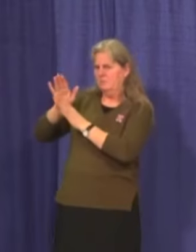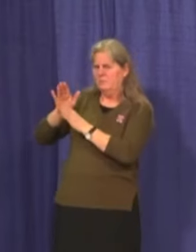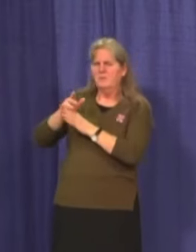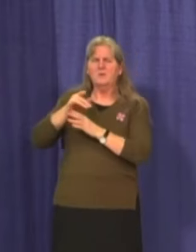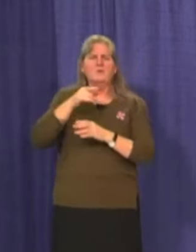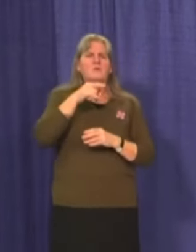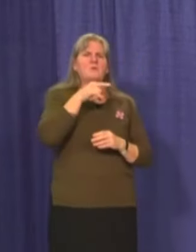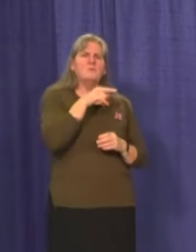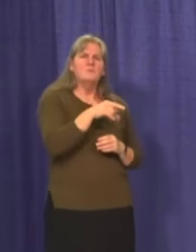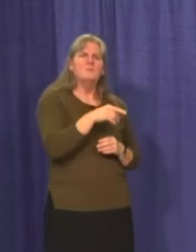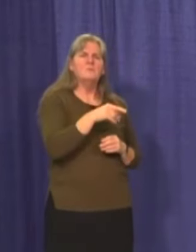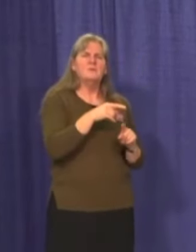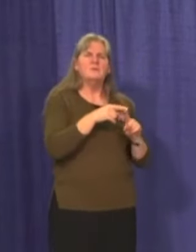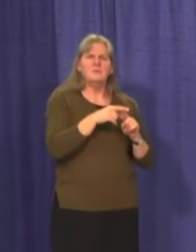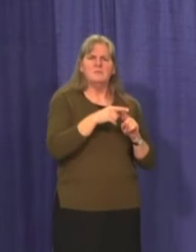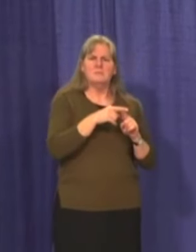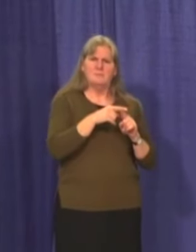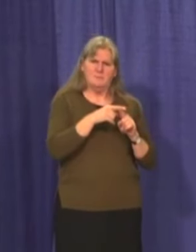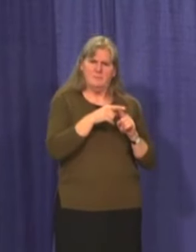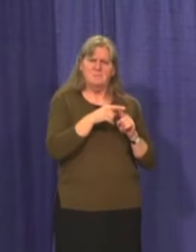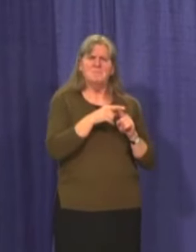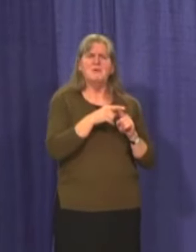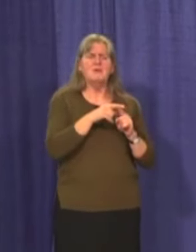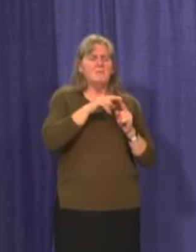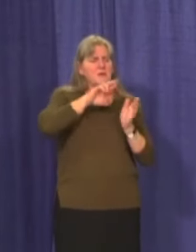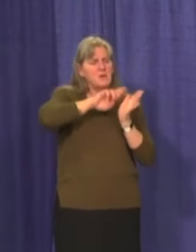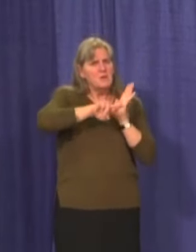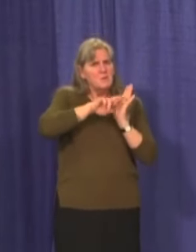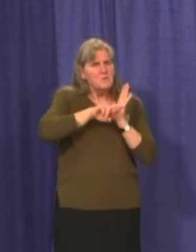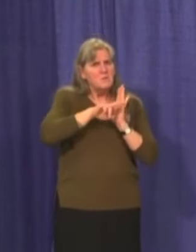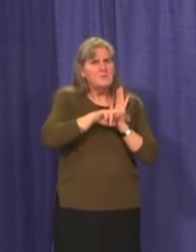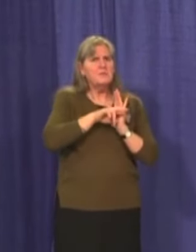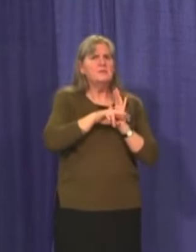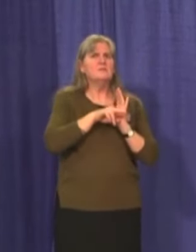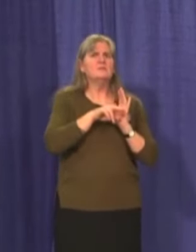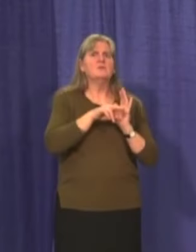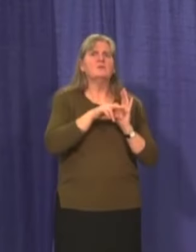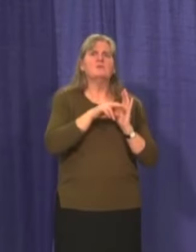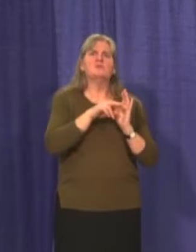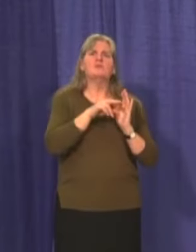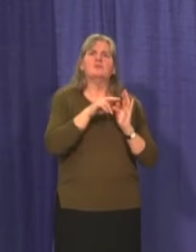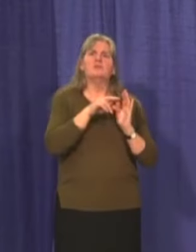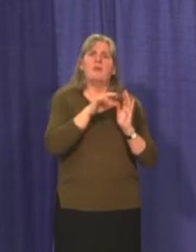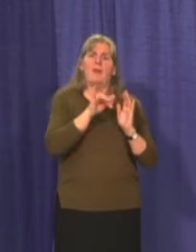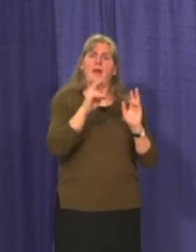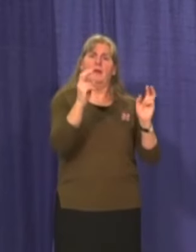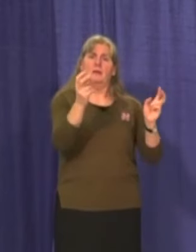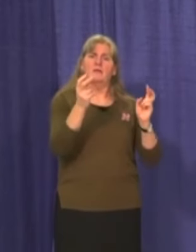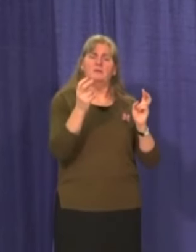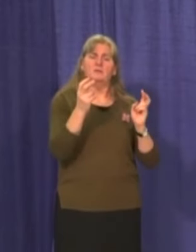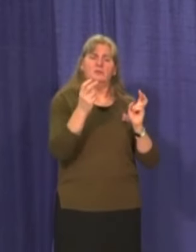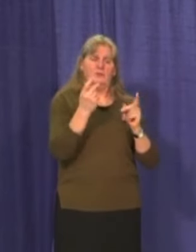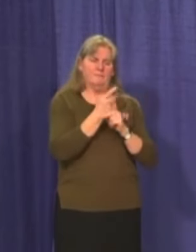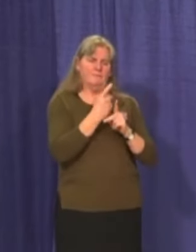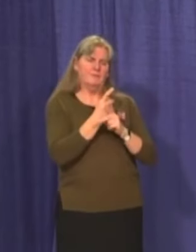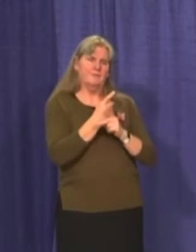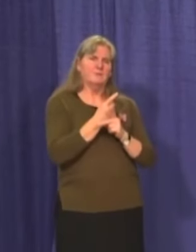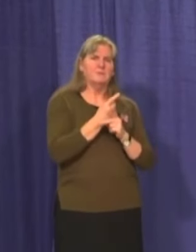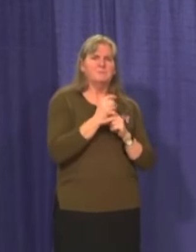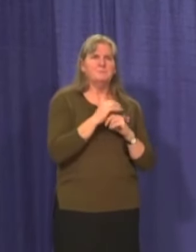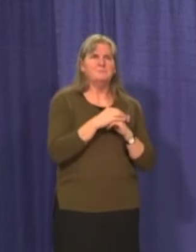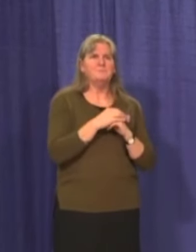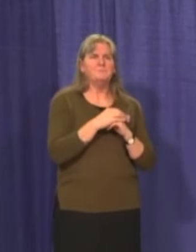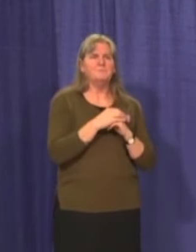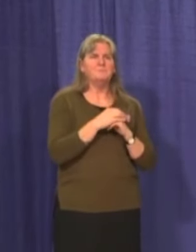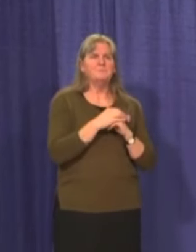uh, some notes and some background information for healthcare providers really tries to put this all into perspective. I would say that